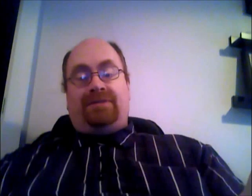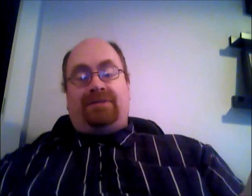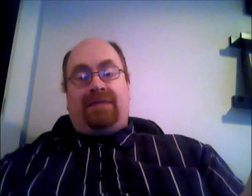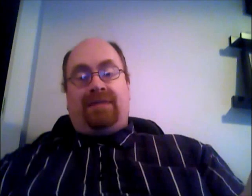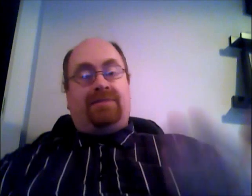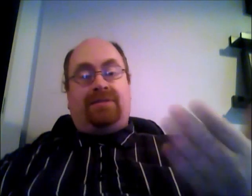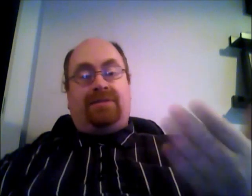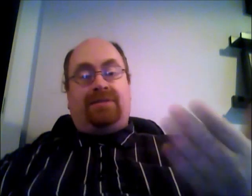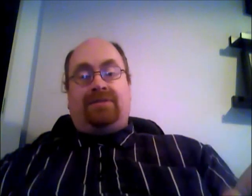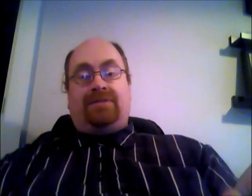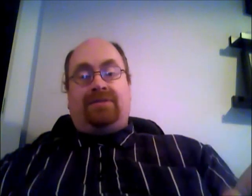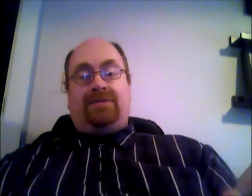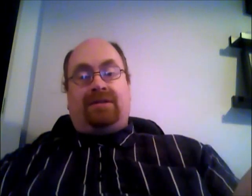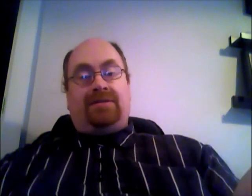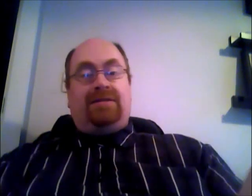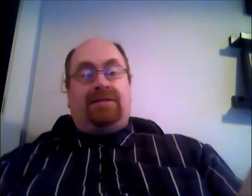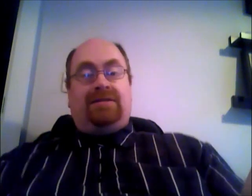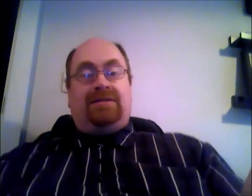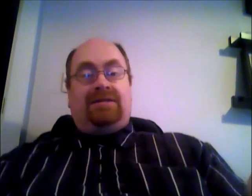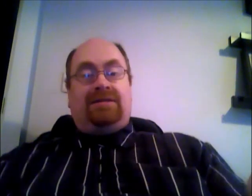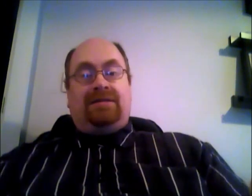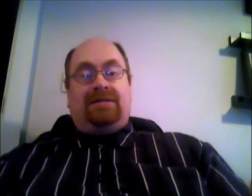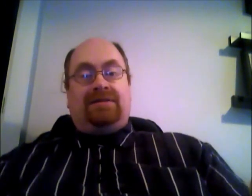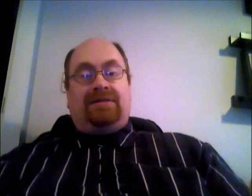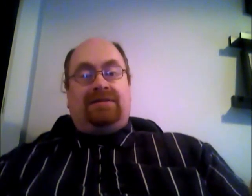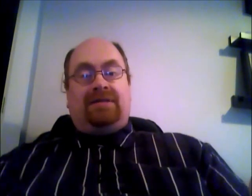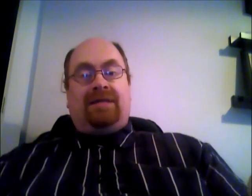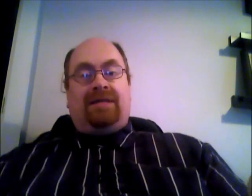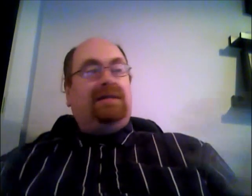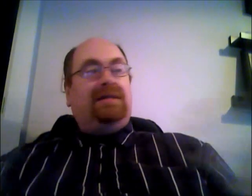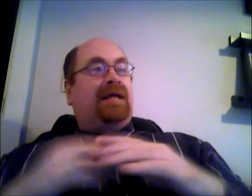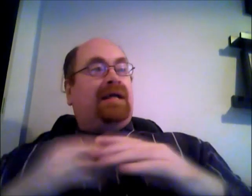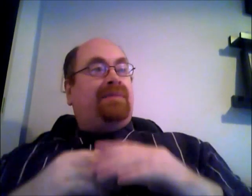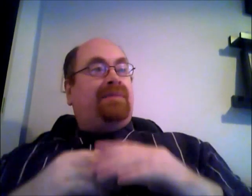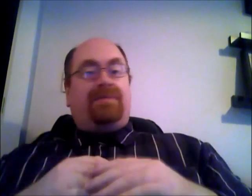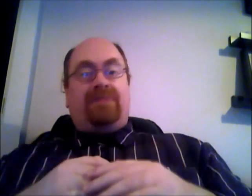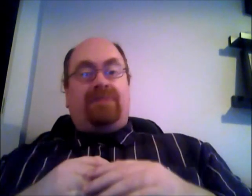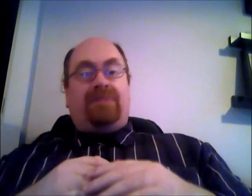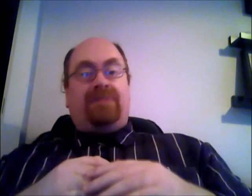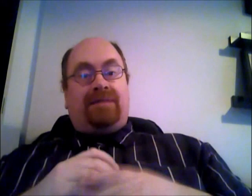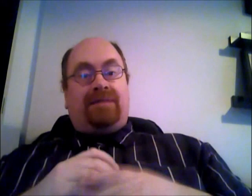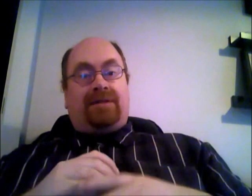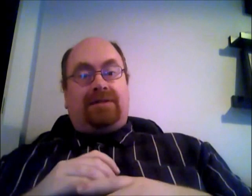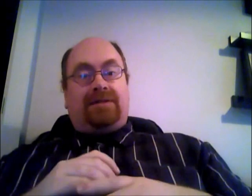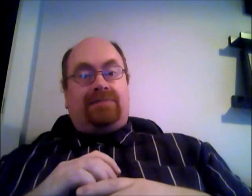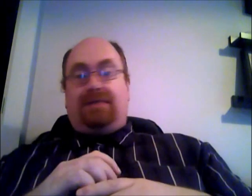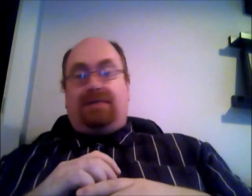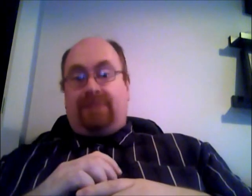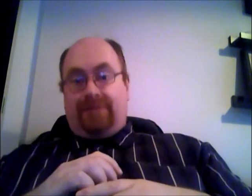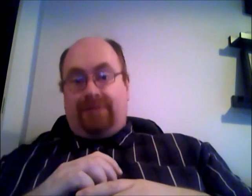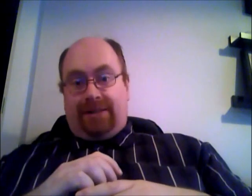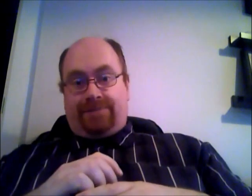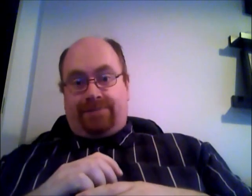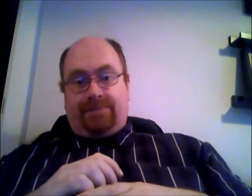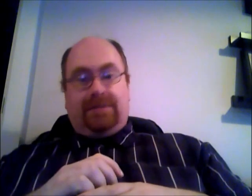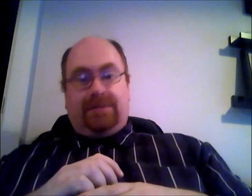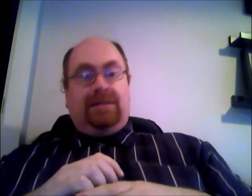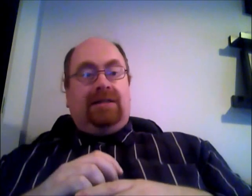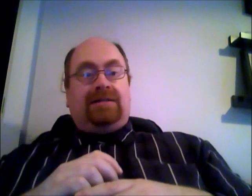cabinet or push it through the door you know it's just you know it's just going to happen happen and people will freak about it and quite rightly so